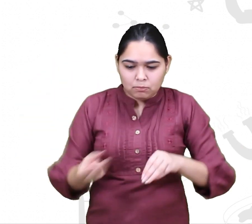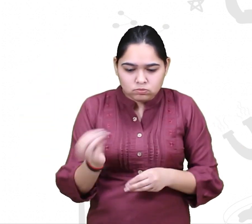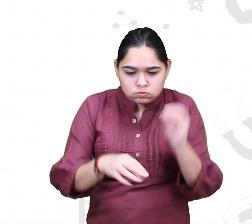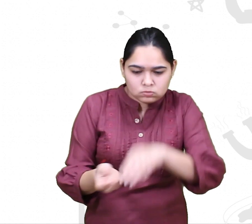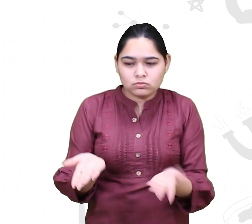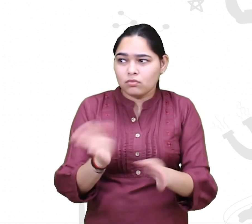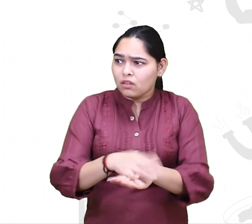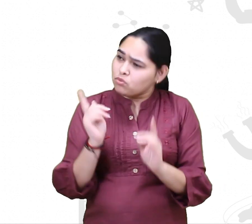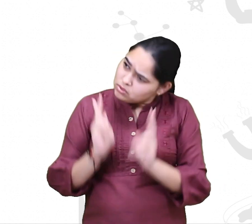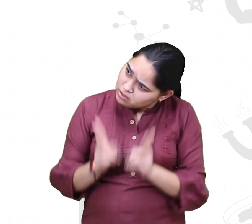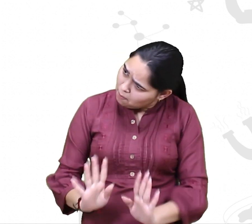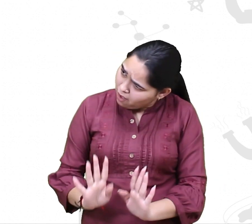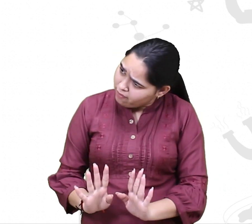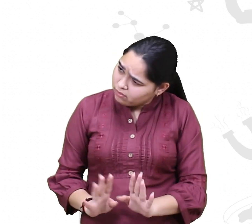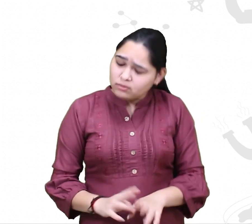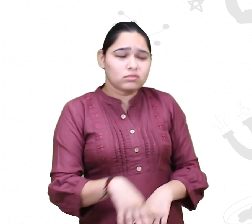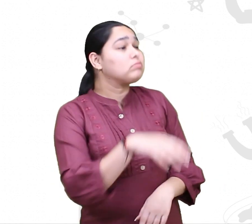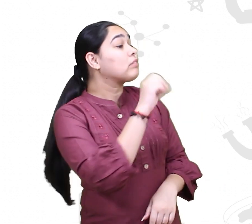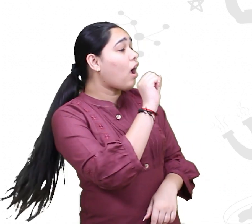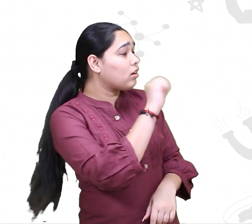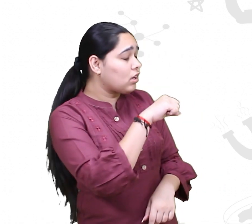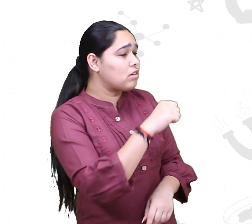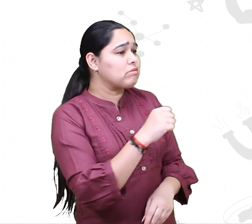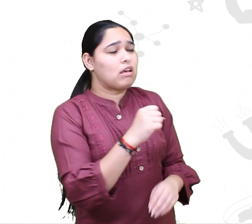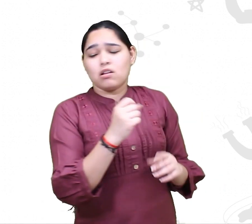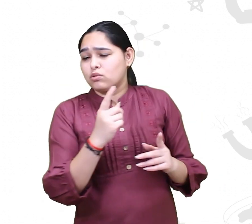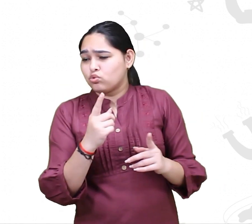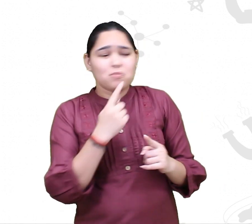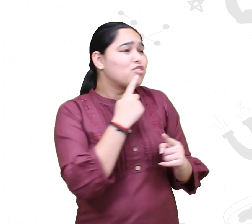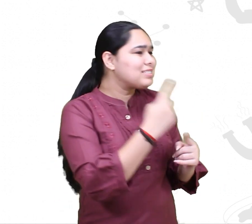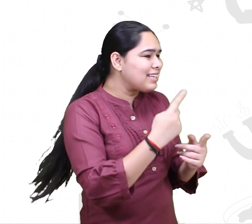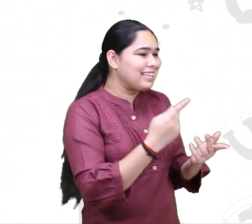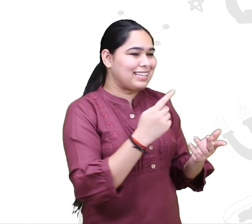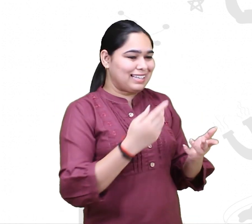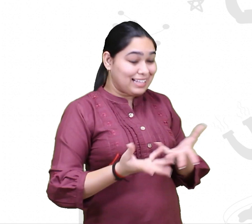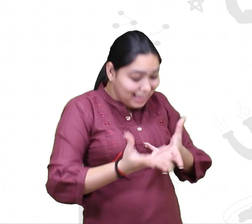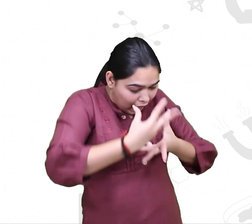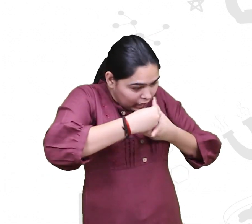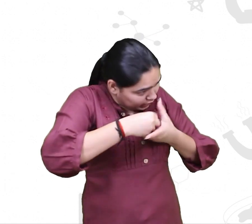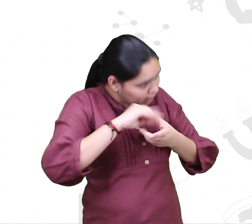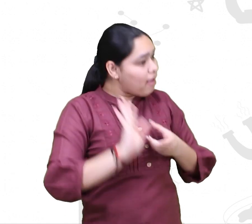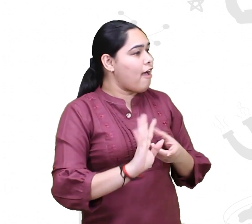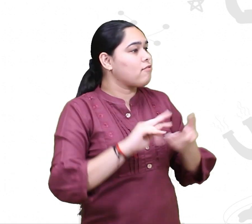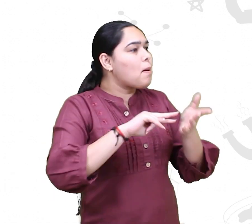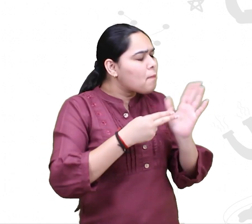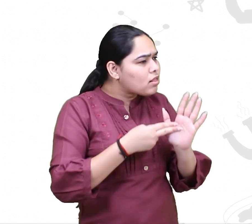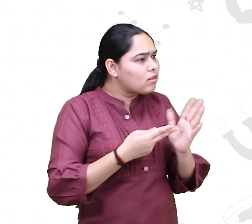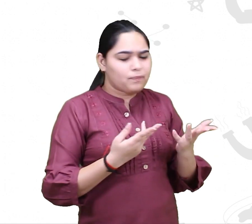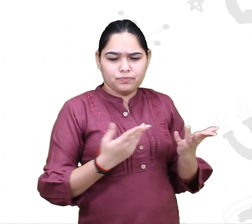nuts, they do it no matter what. And why do certain animals have such specific behaviors? Yeah, see, there are some